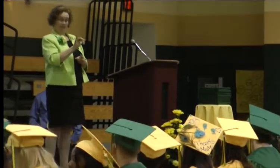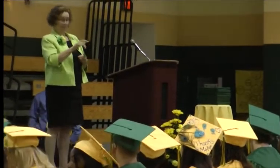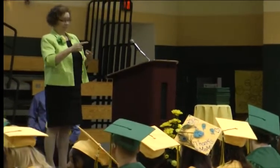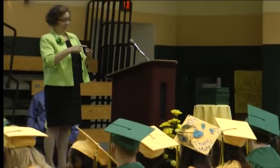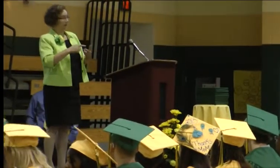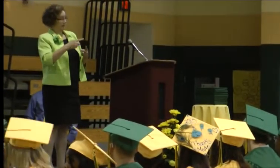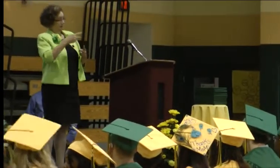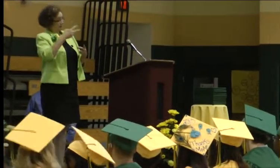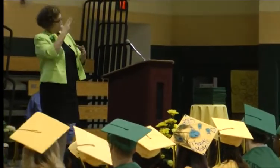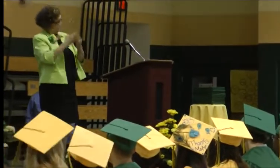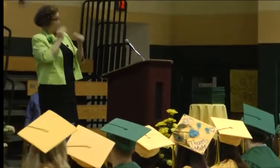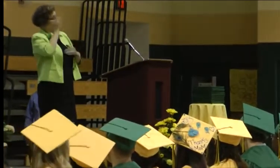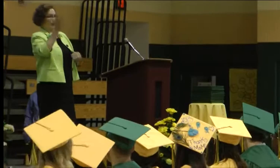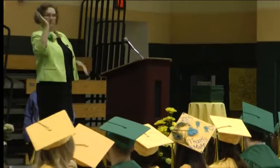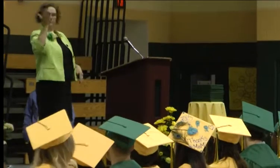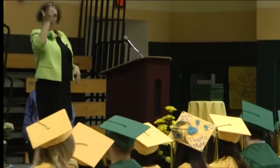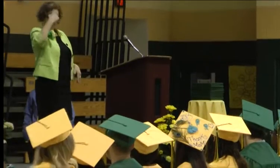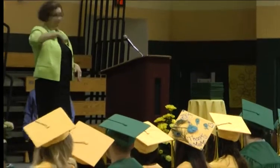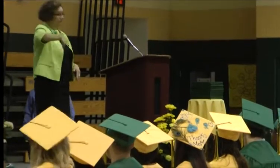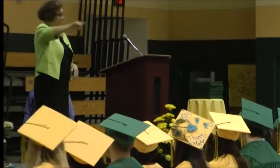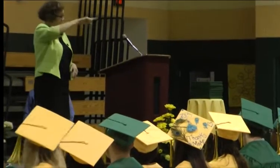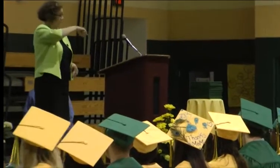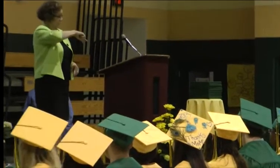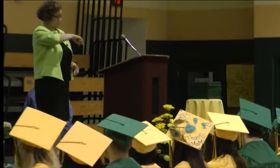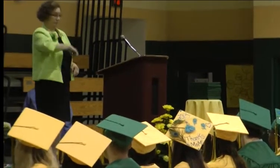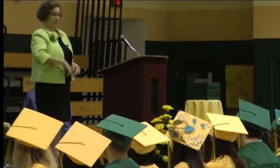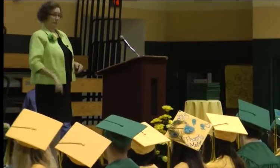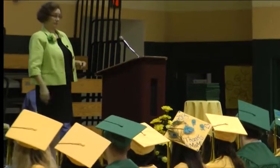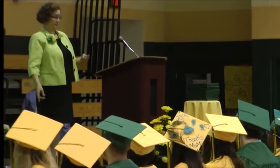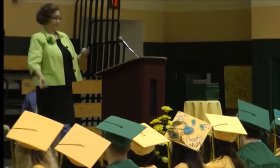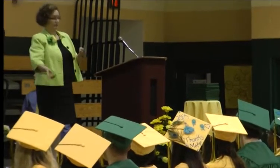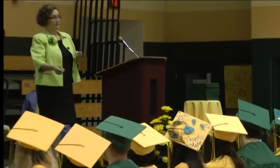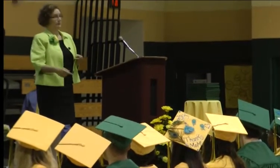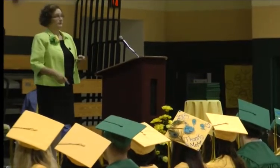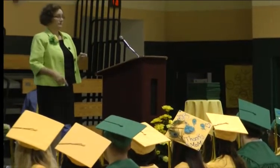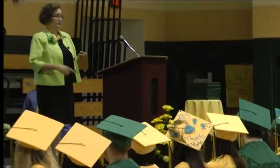most important to speak to you today.